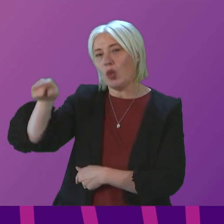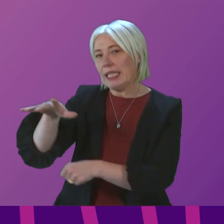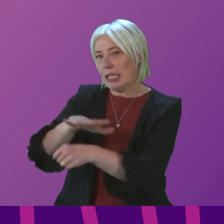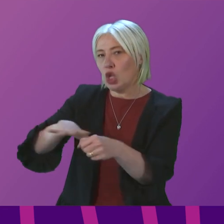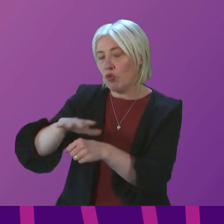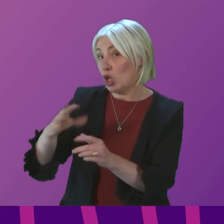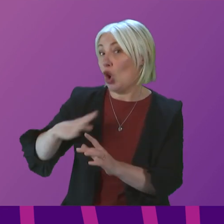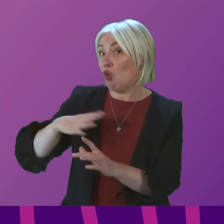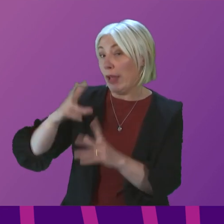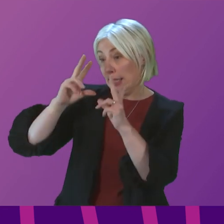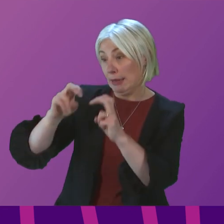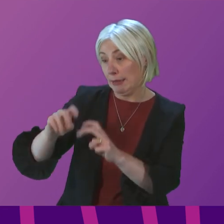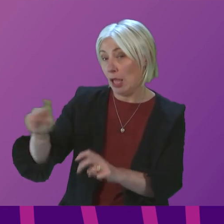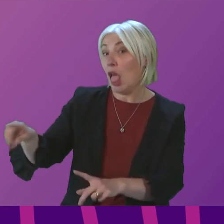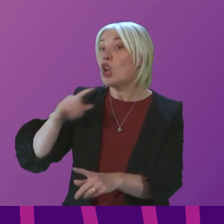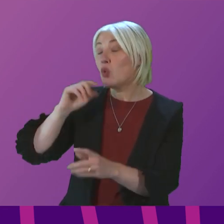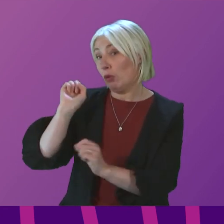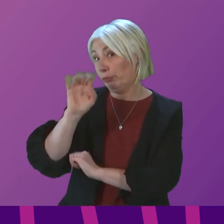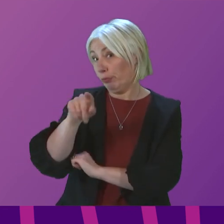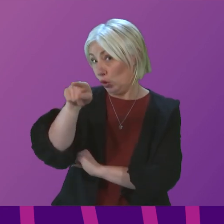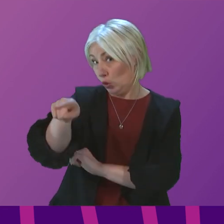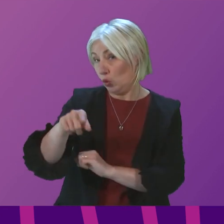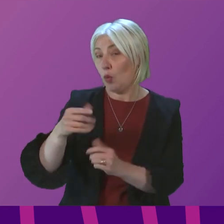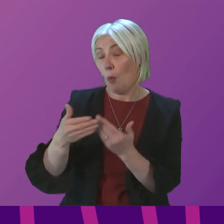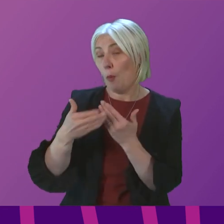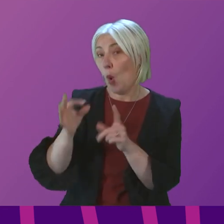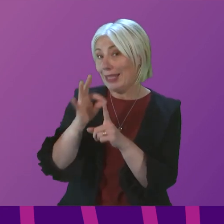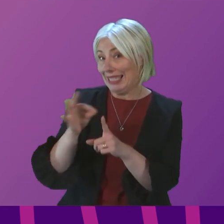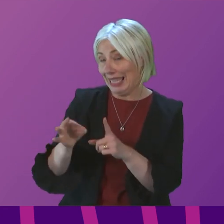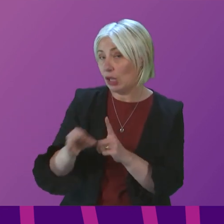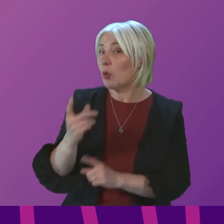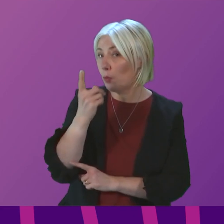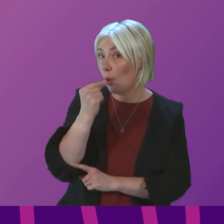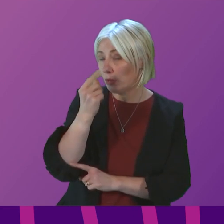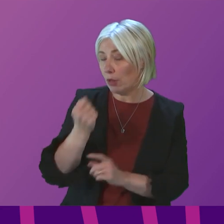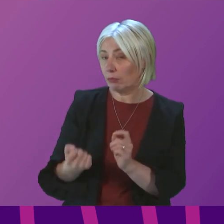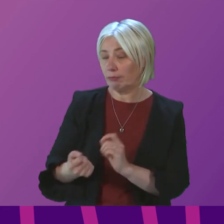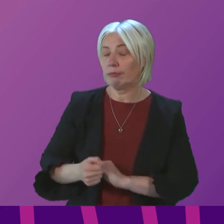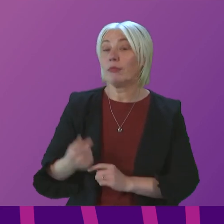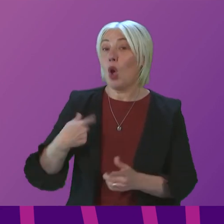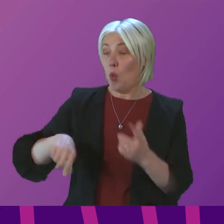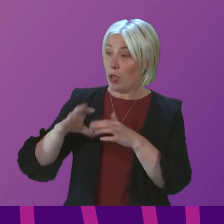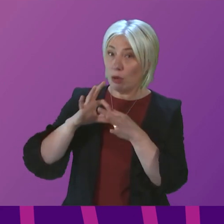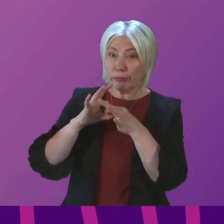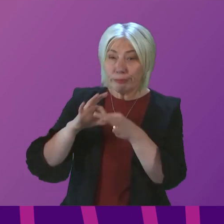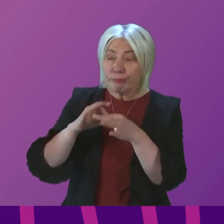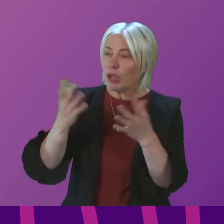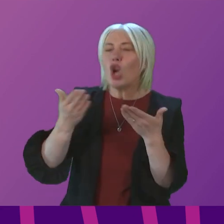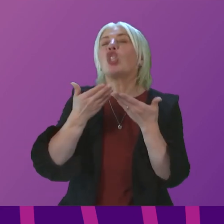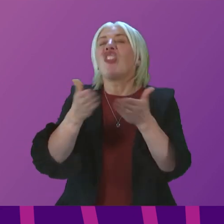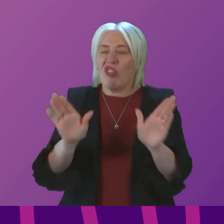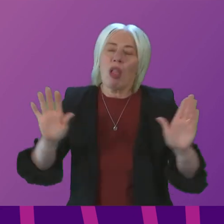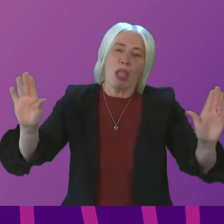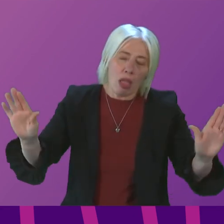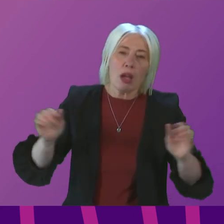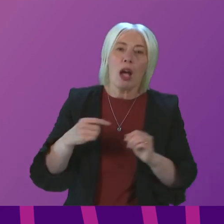looking into that. She will write to Sarah Boyack with further details when she has the opportunity to do that. We are working more generally. Obviously,